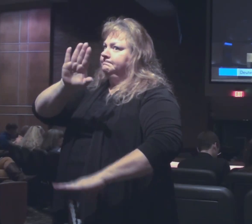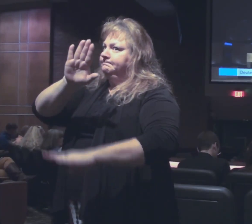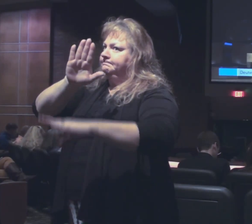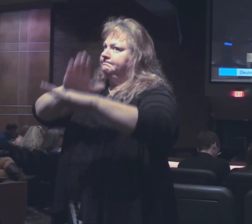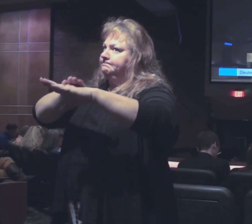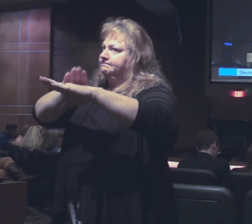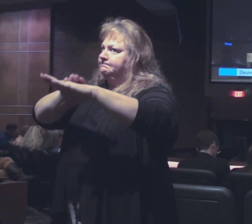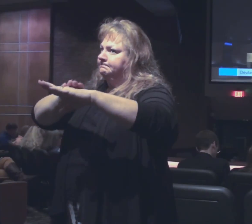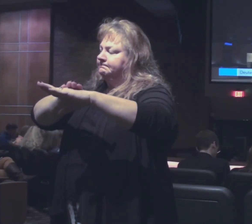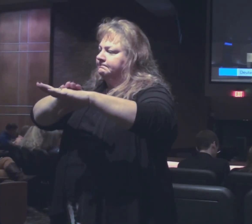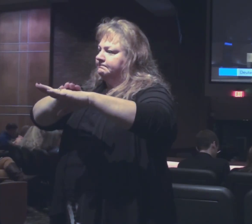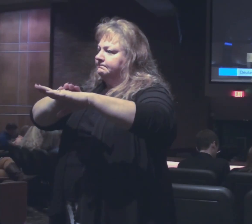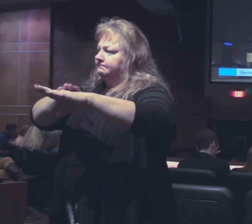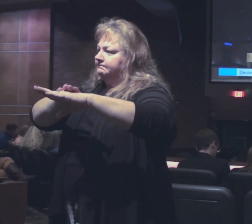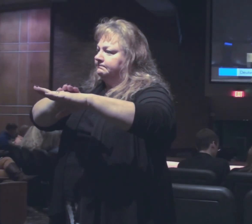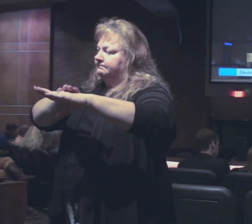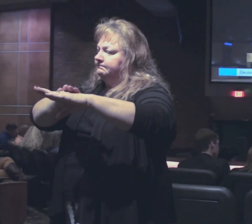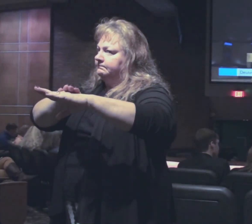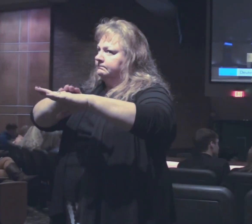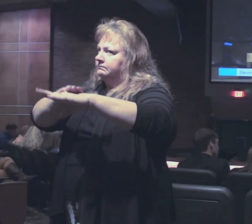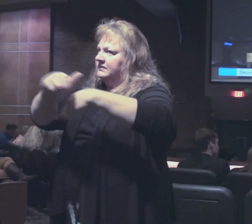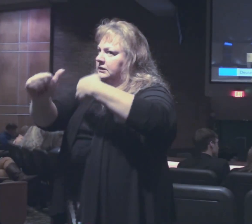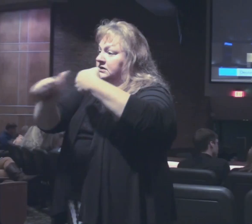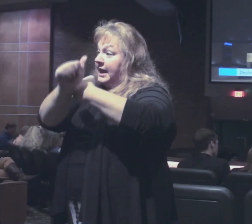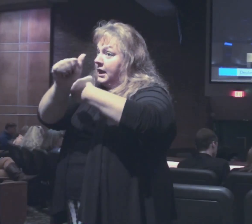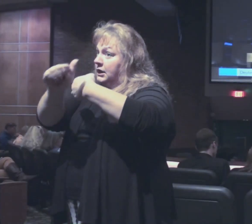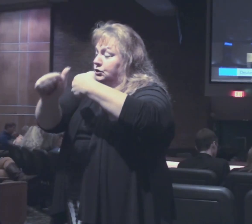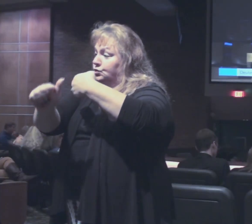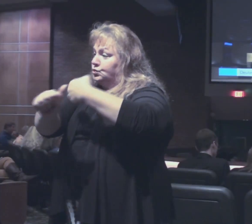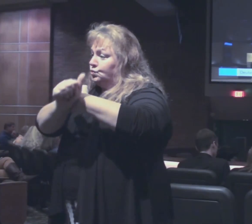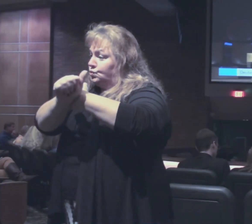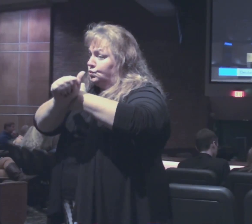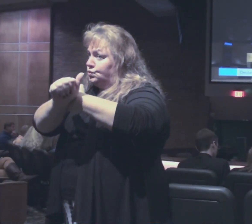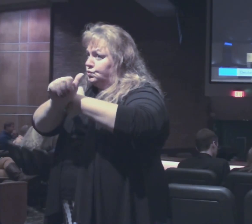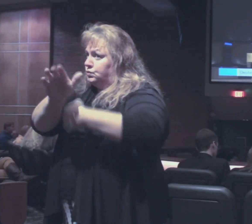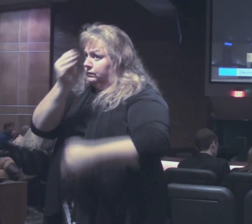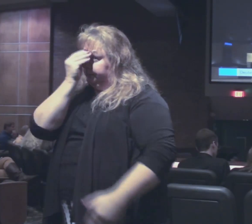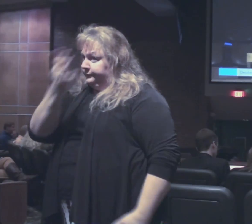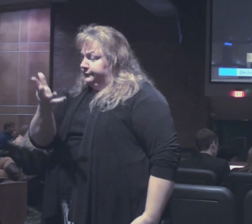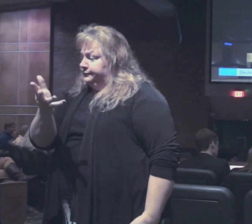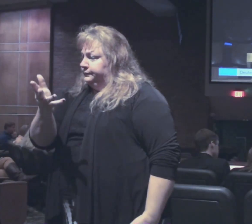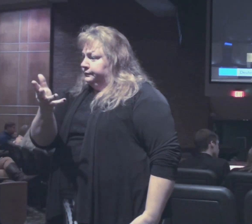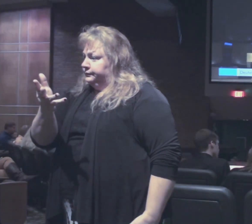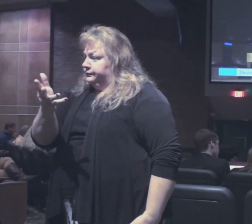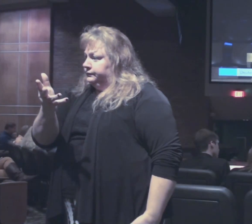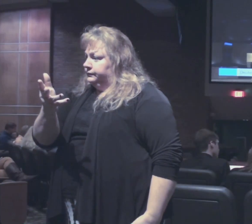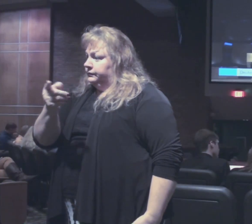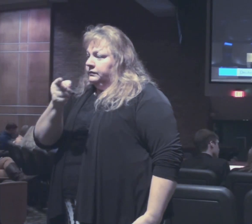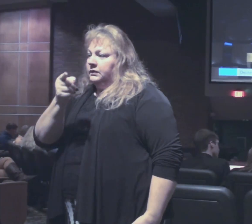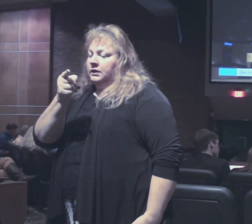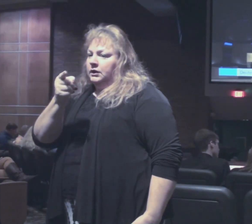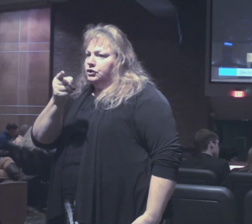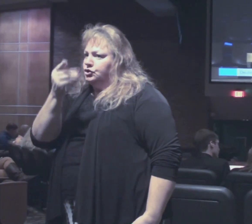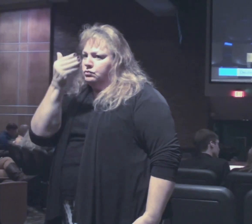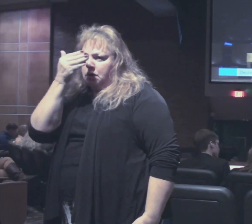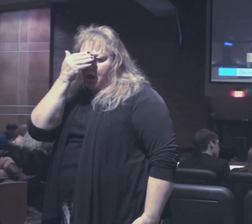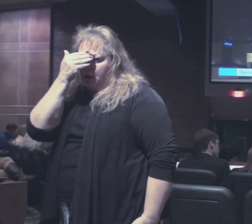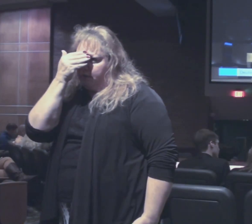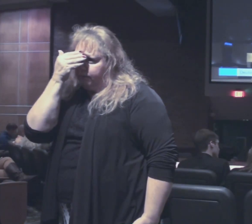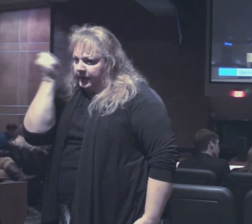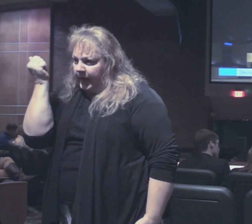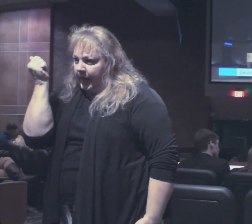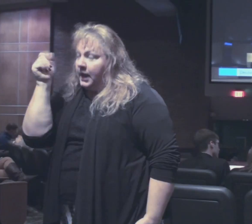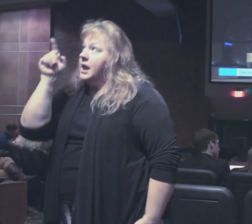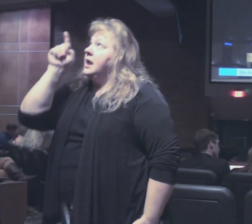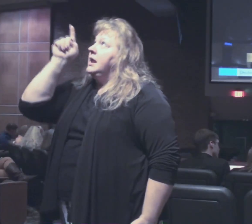danger, that you do not forget the Lord